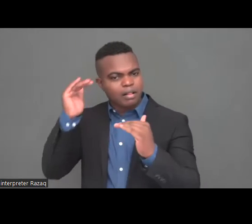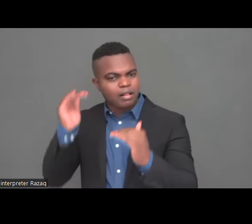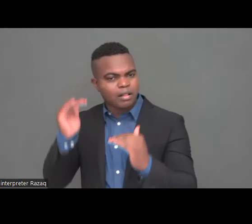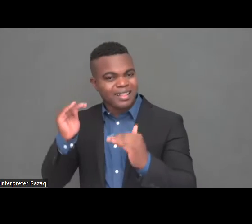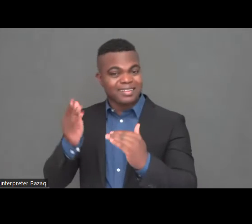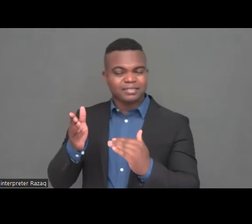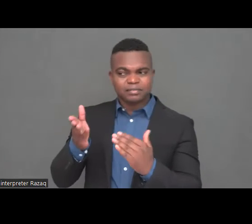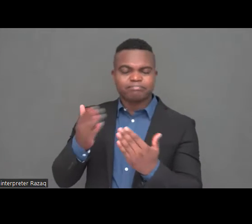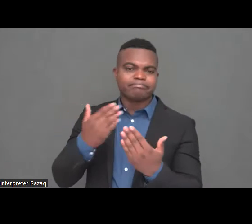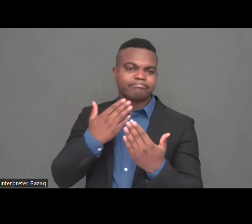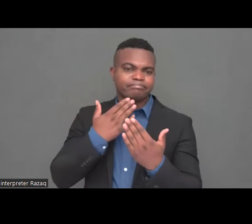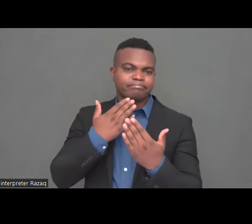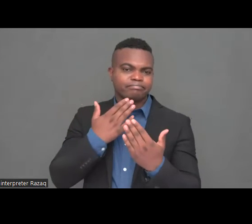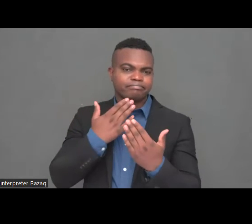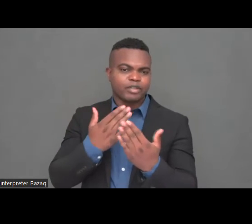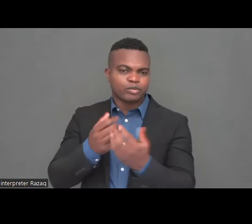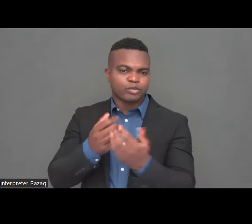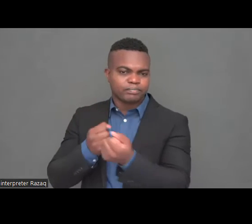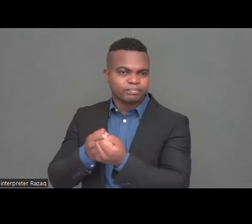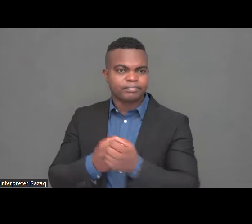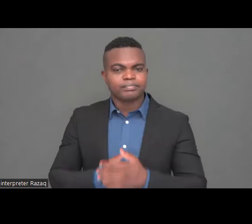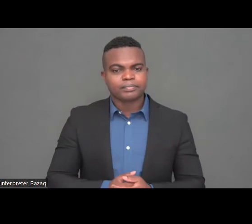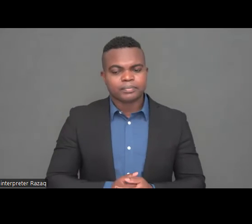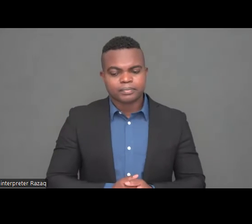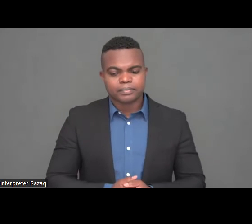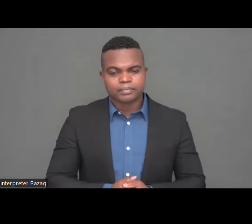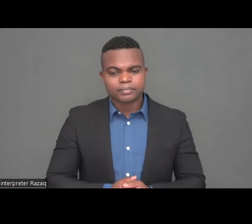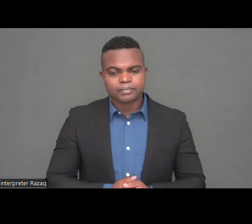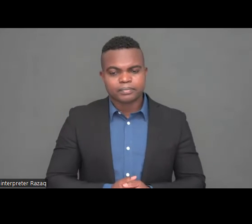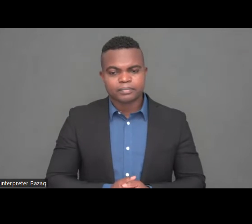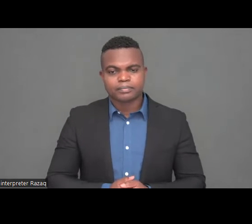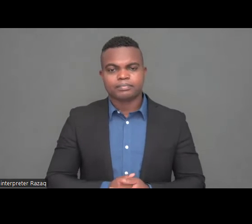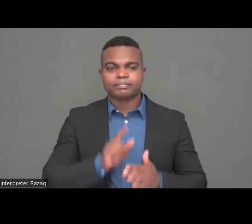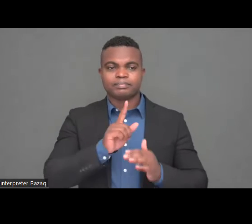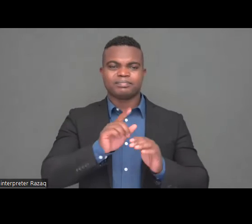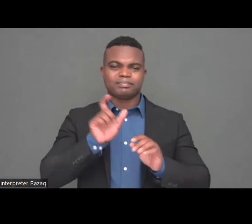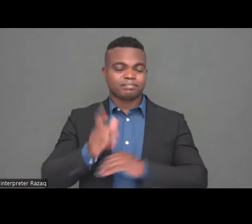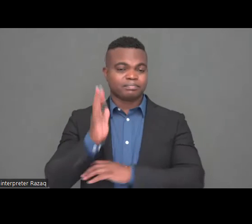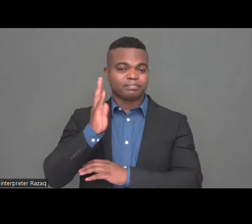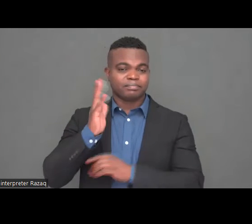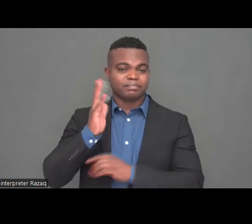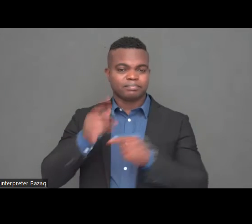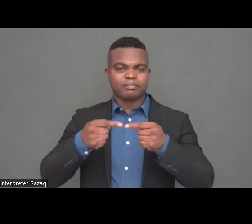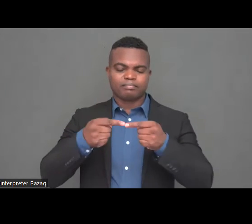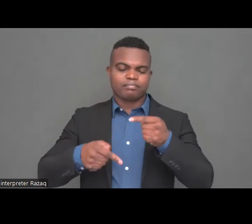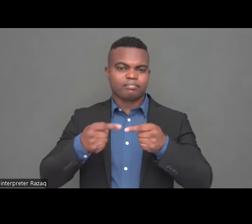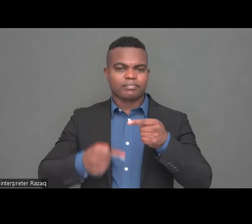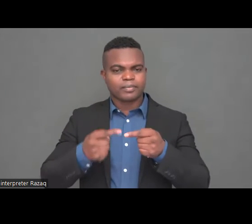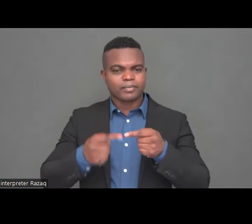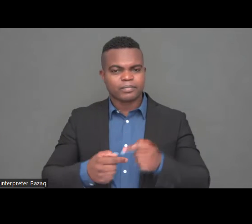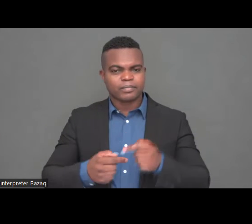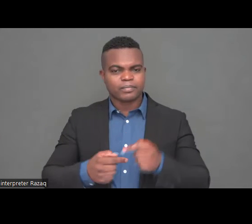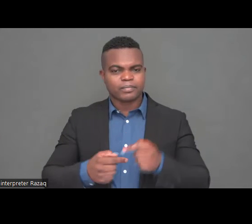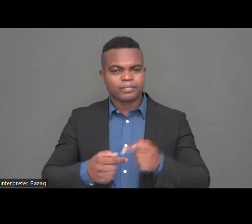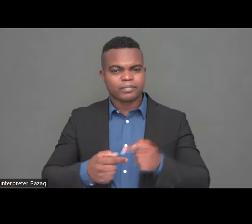And we know that there are some points to which you can address and you will receive